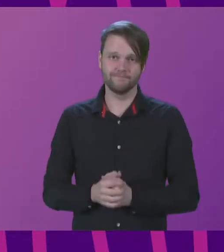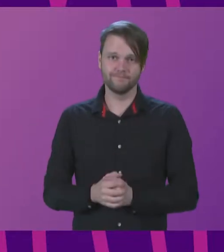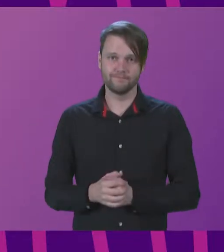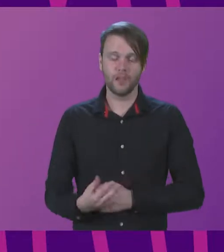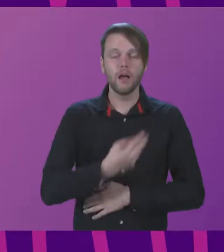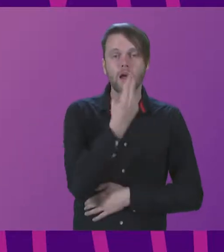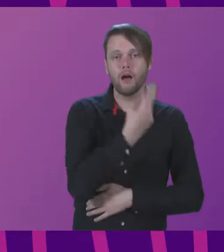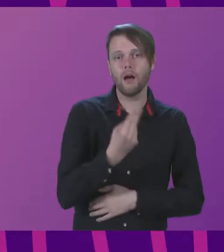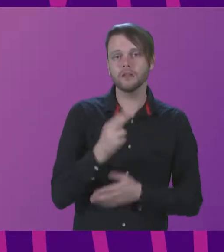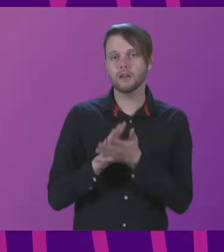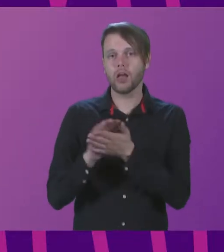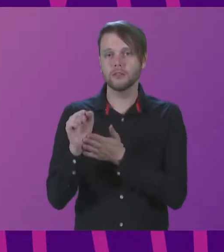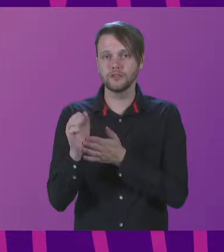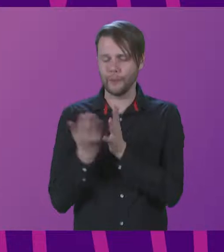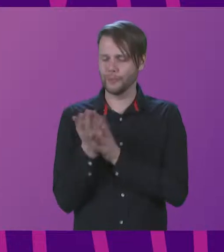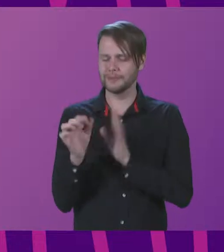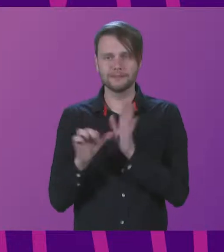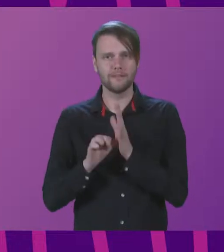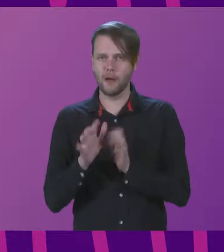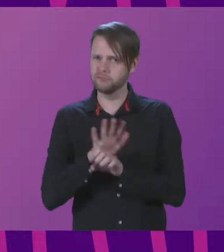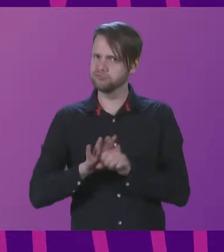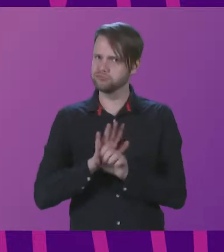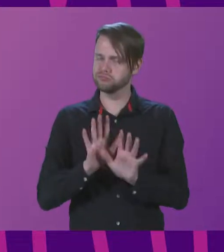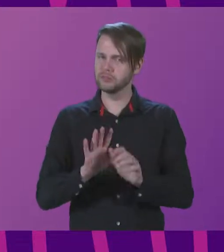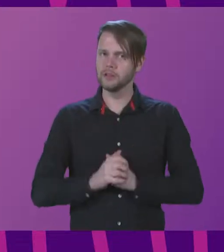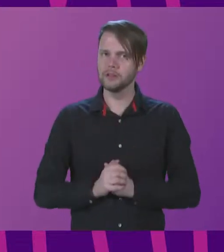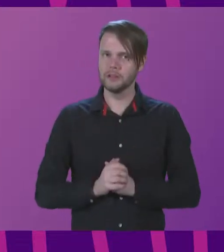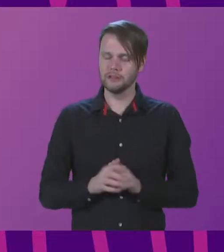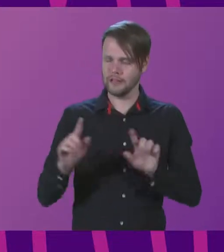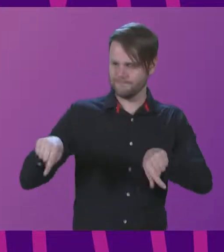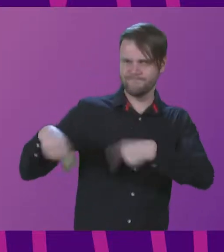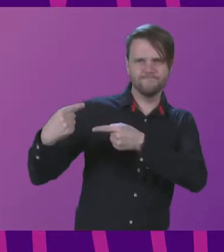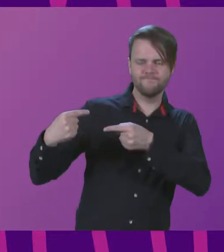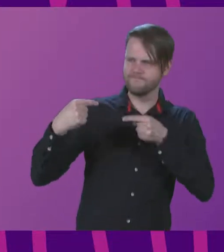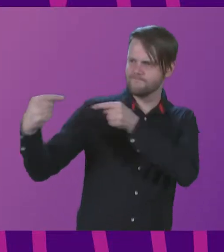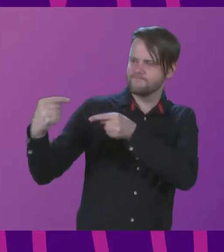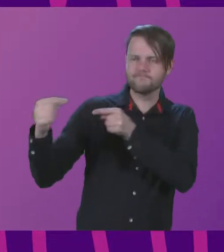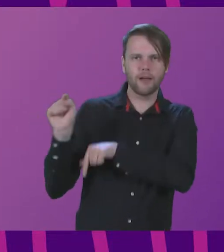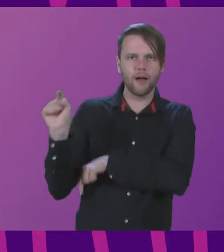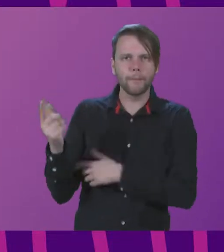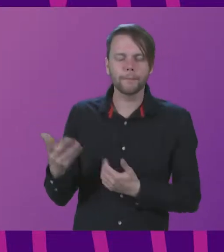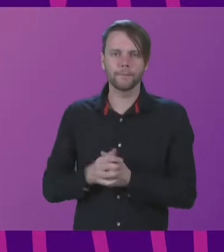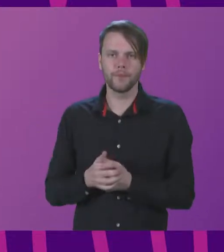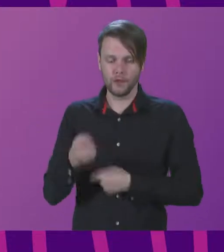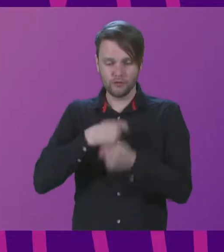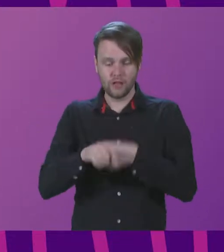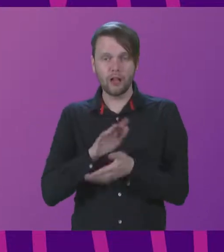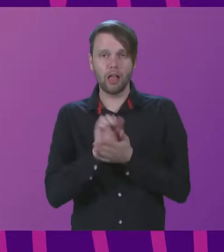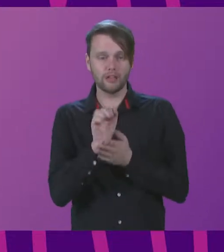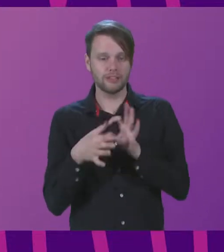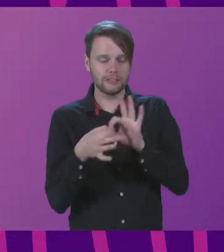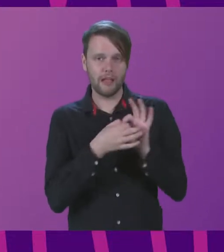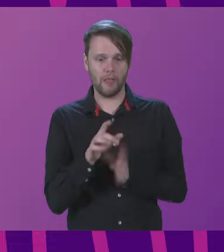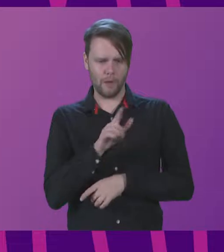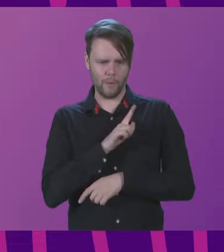culture, especially in the most difficult circumstances, fight against that process. We create culture together because we are